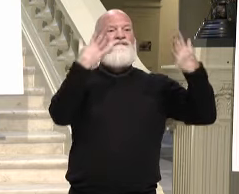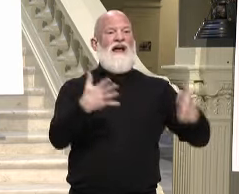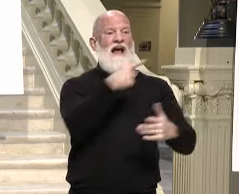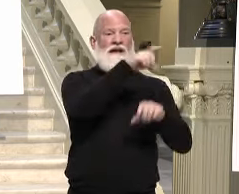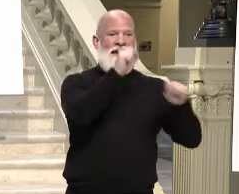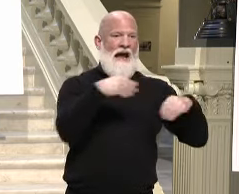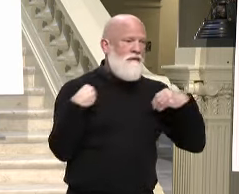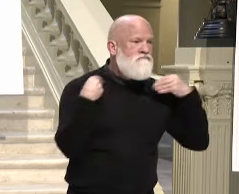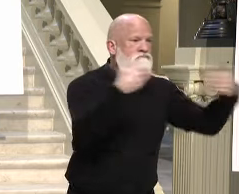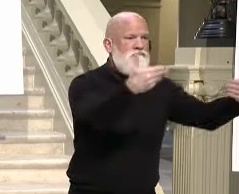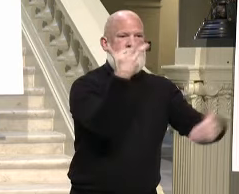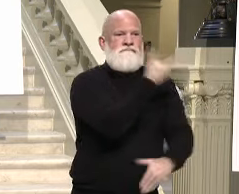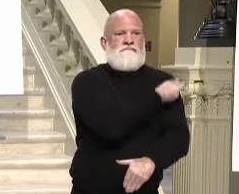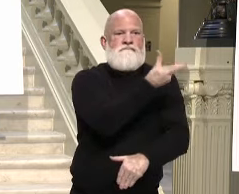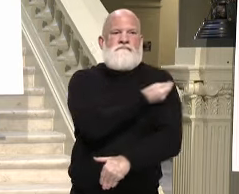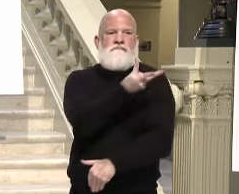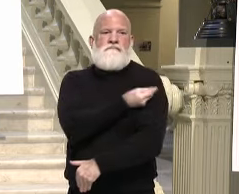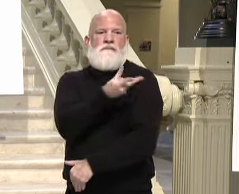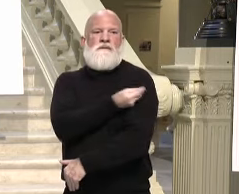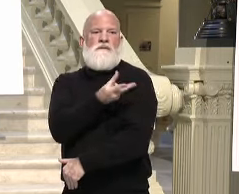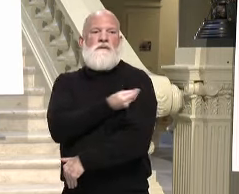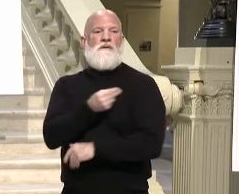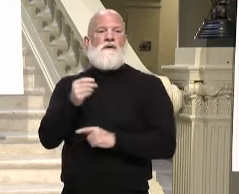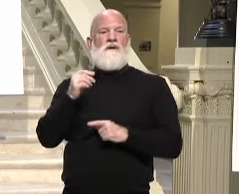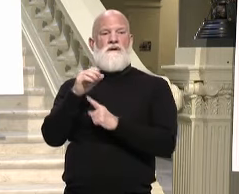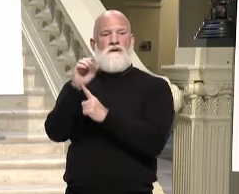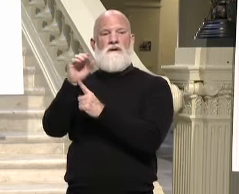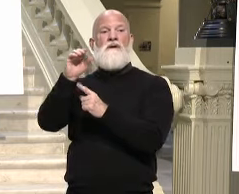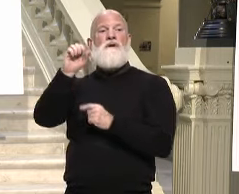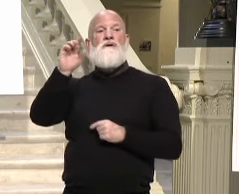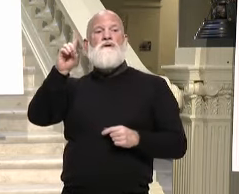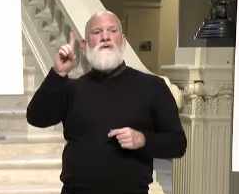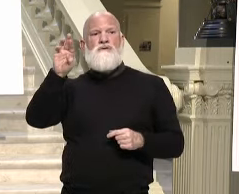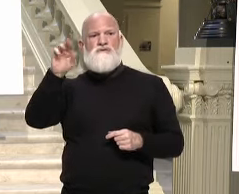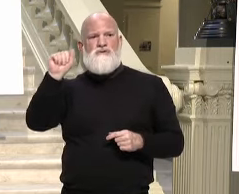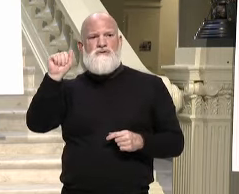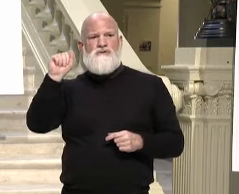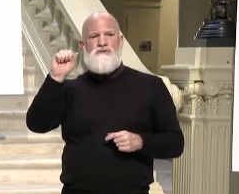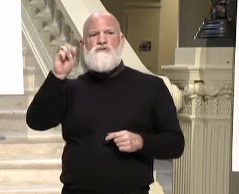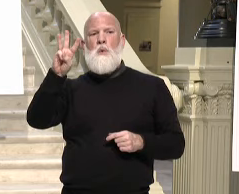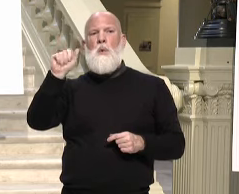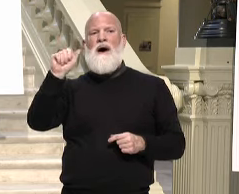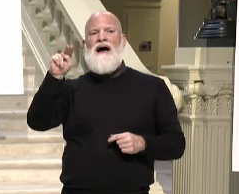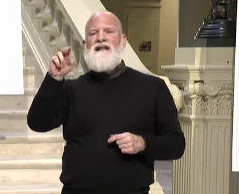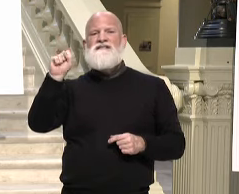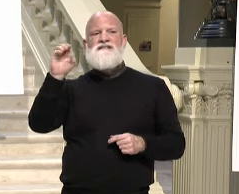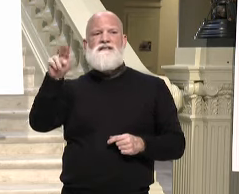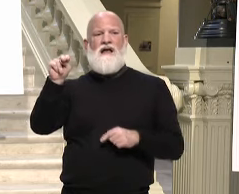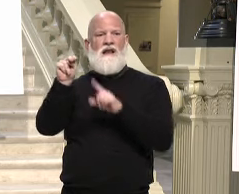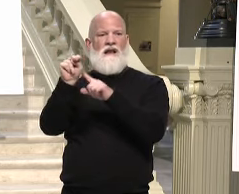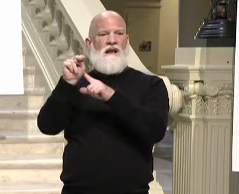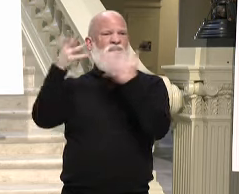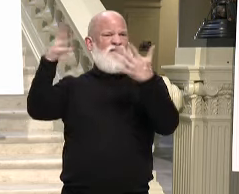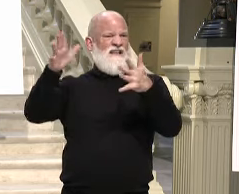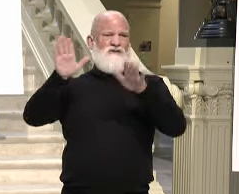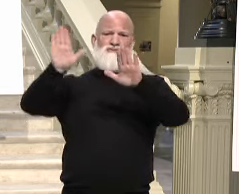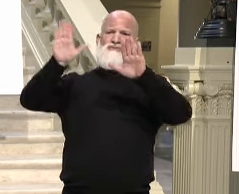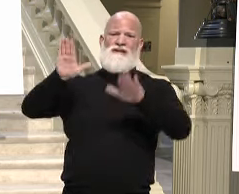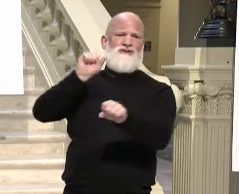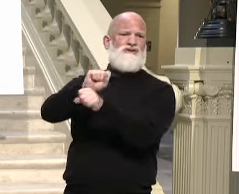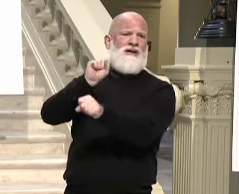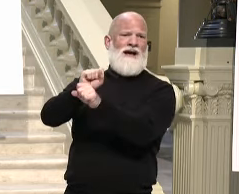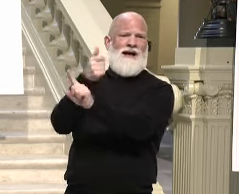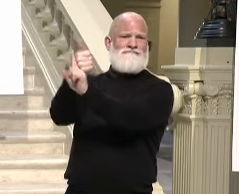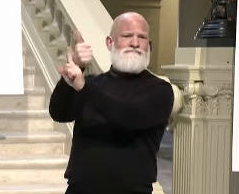great job. And that's why we're opening more sites because we know we can be in a lot better range with what we control as the state